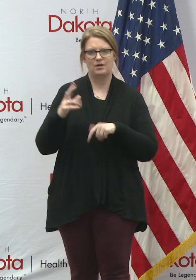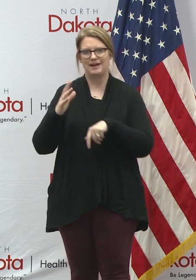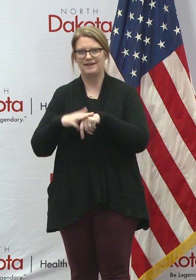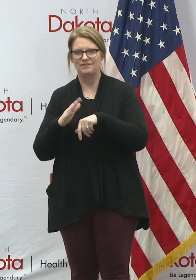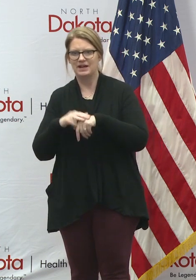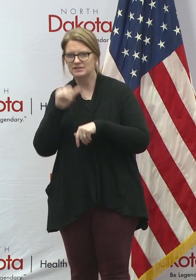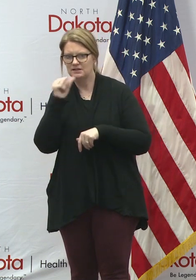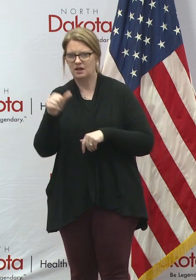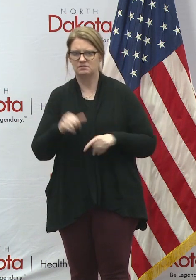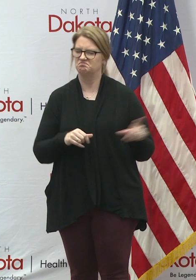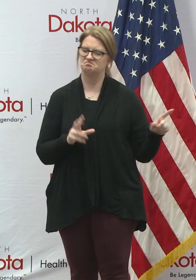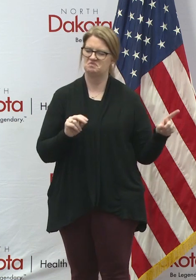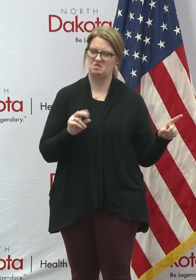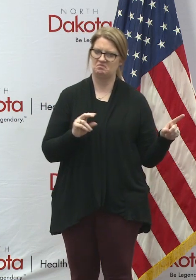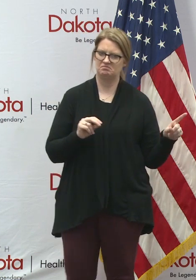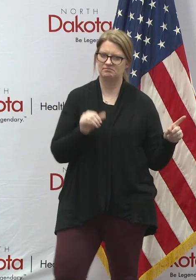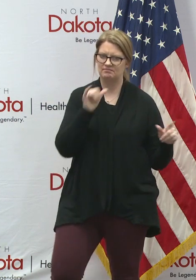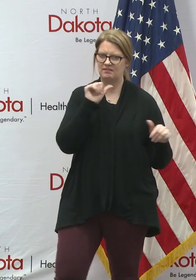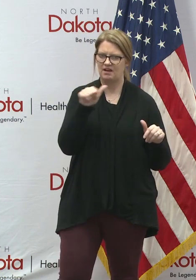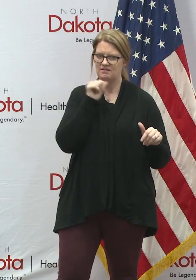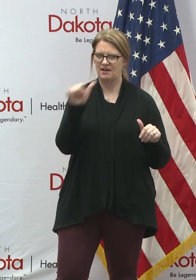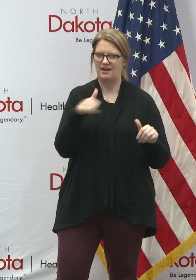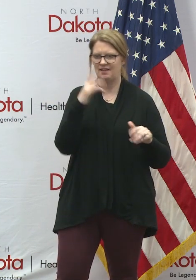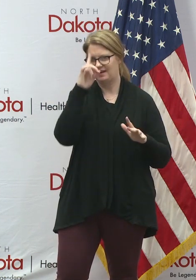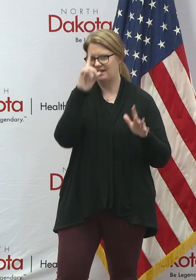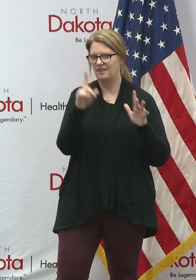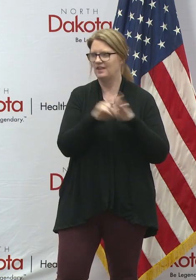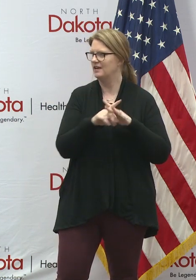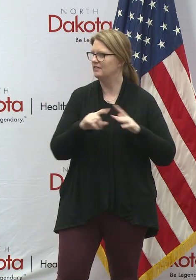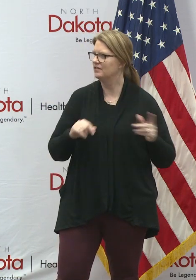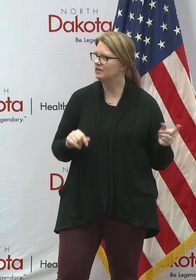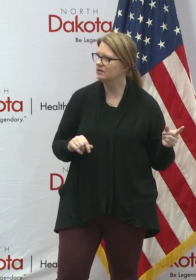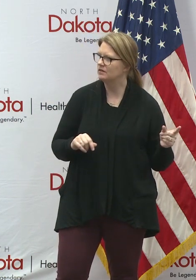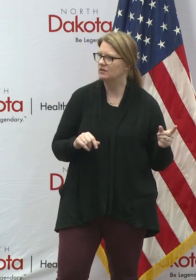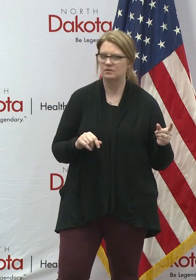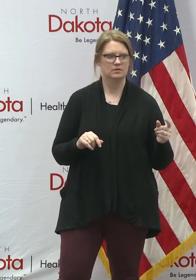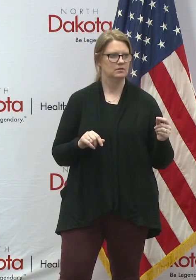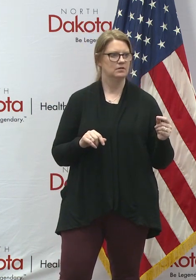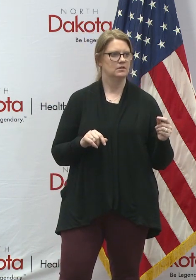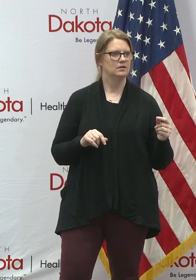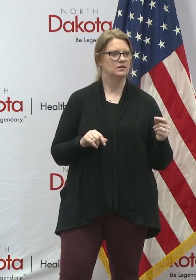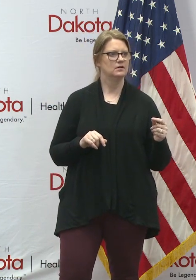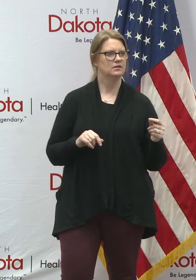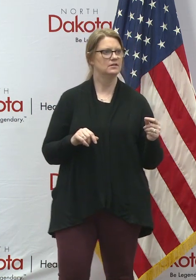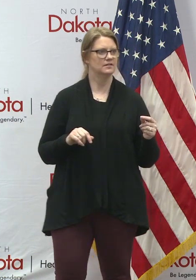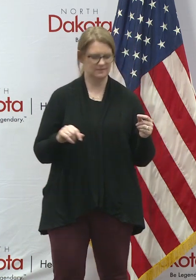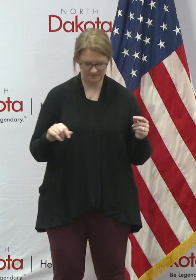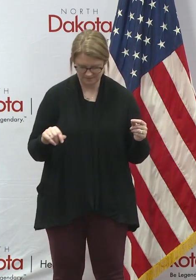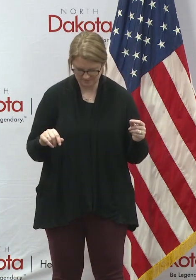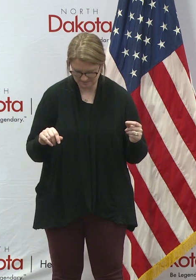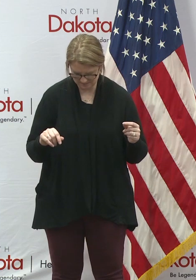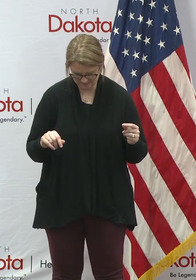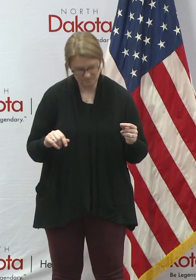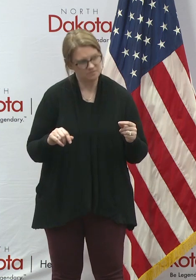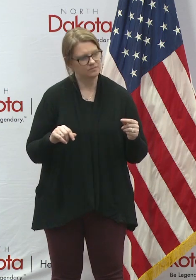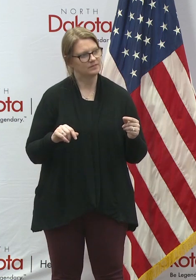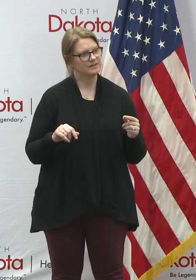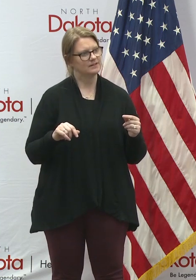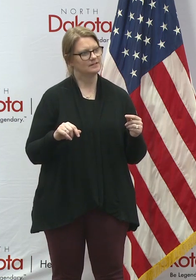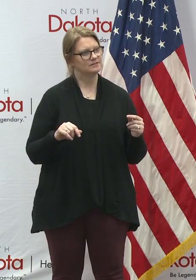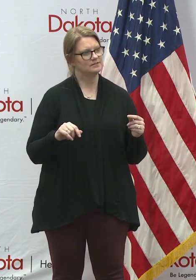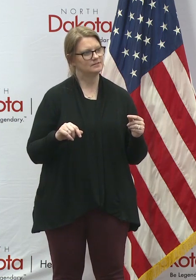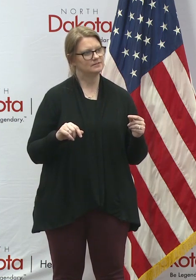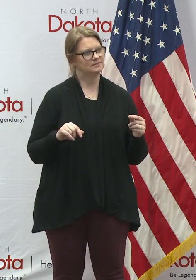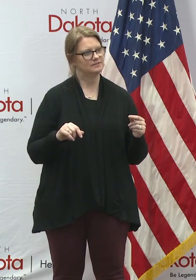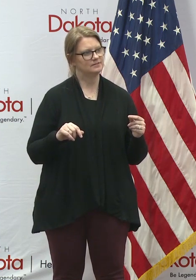None that I can think of. So we're, we've got it. We're, we're, we're, we're, we're, we're,